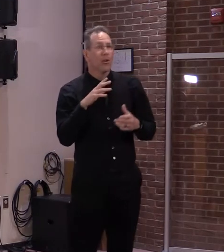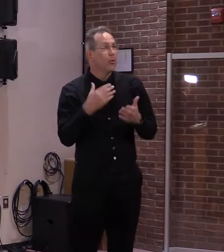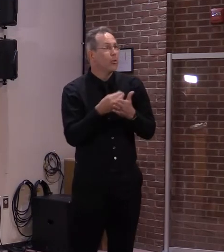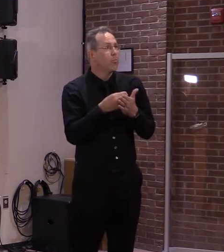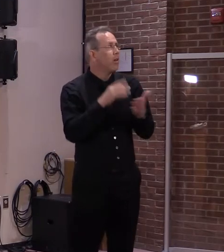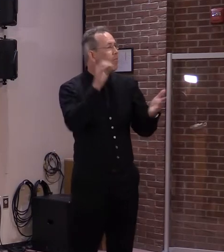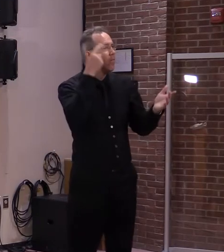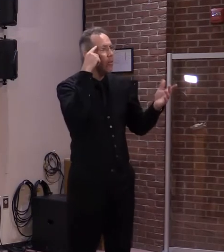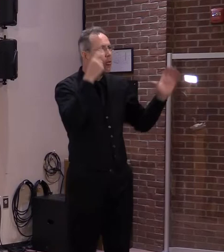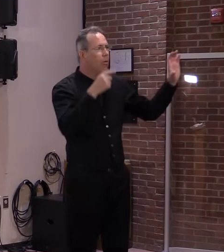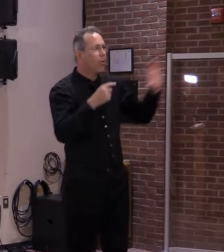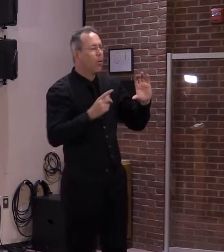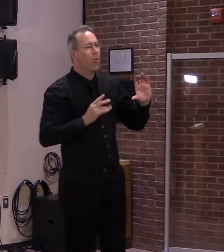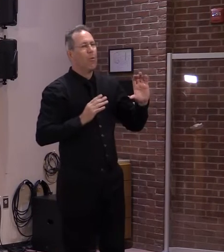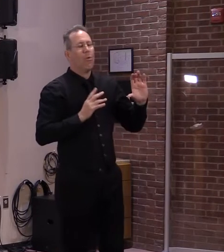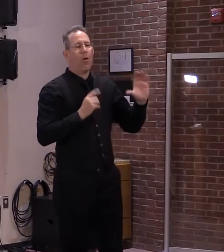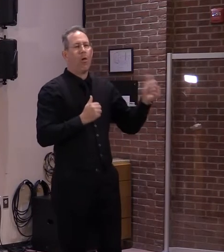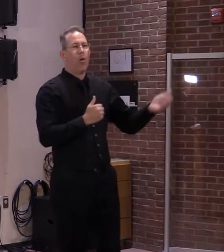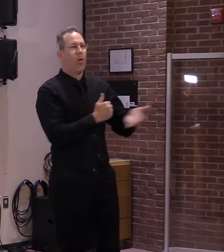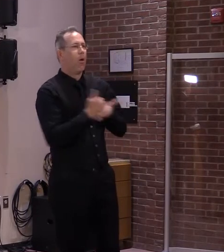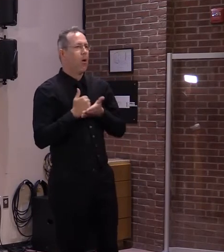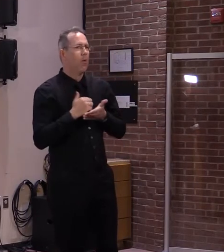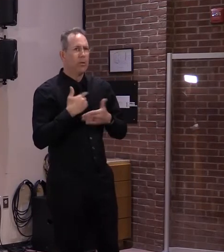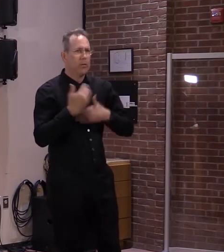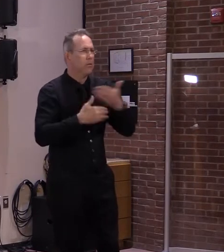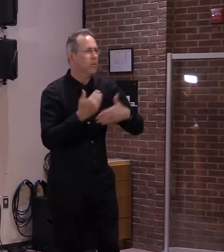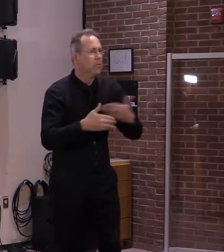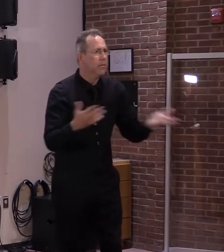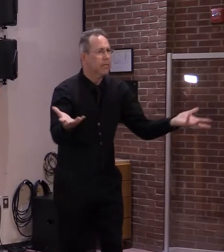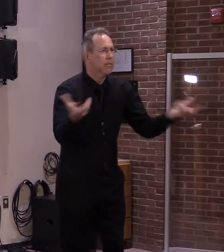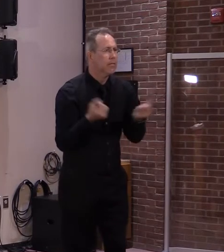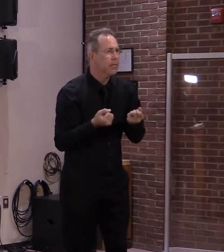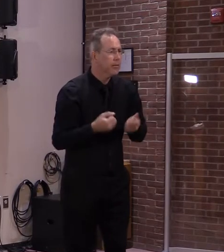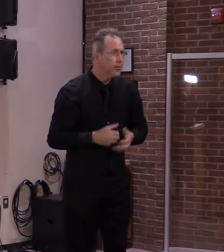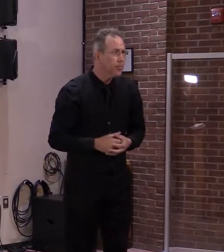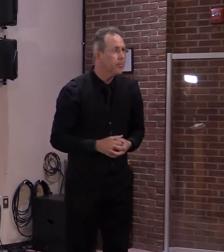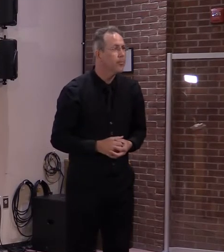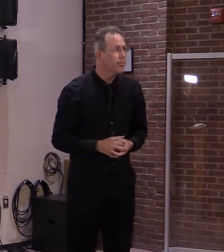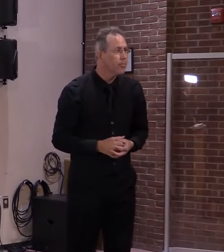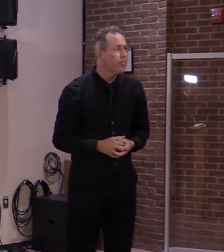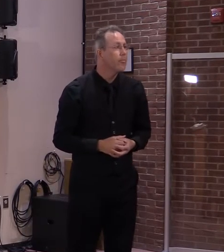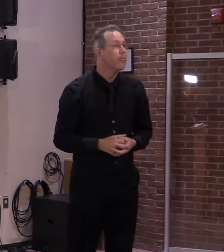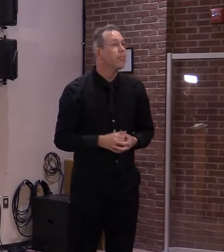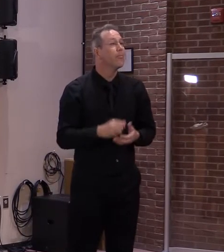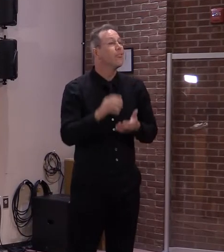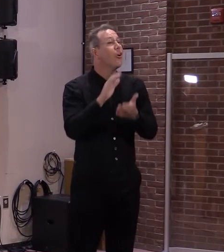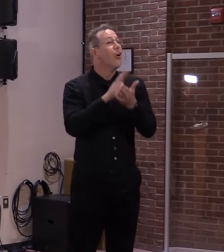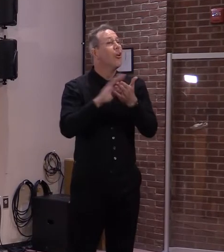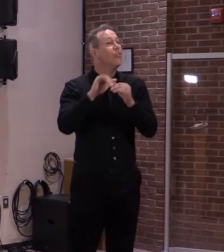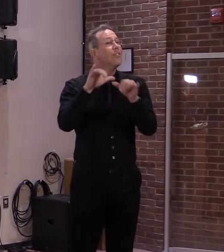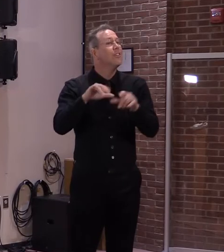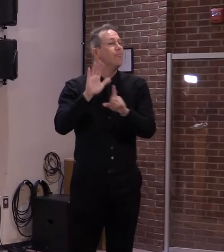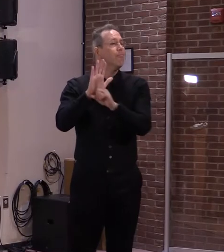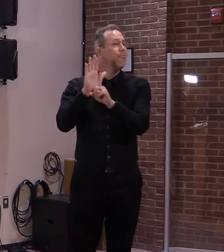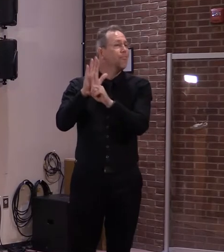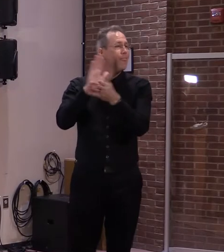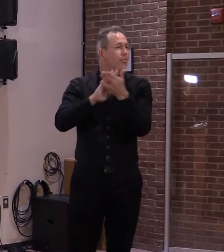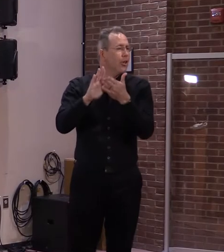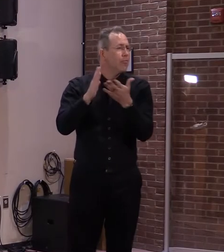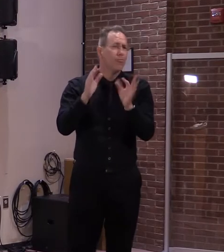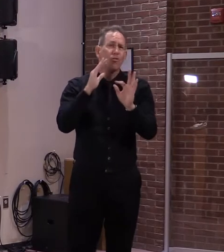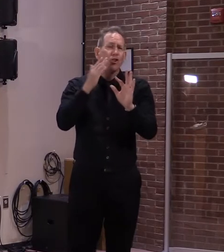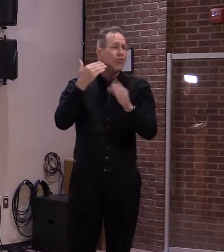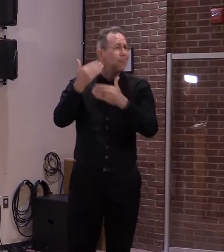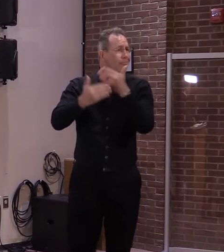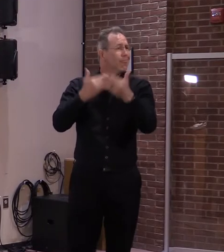keep more people here, track more people as well. But the college system, higher education is key, I